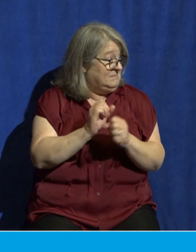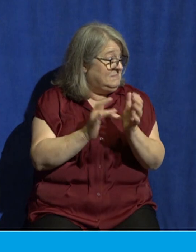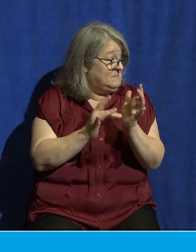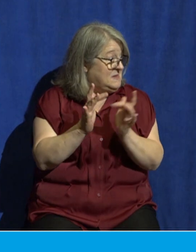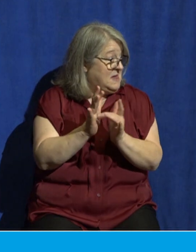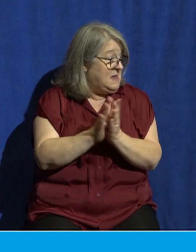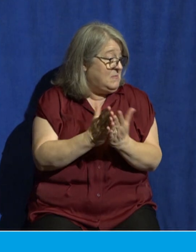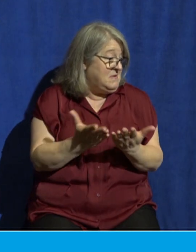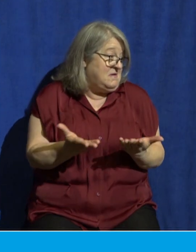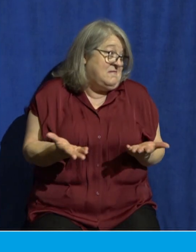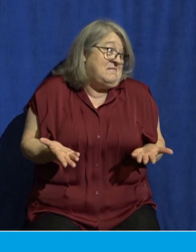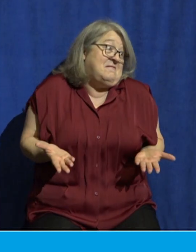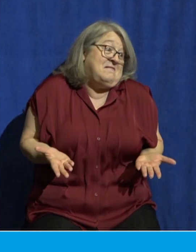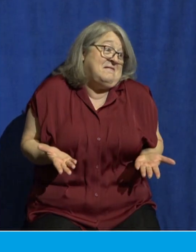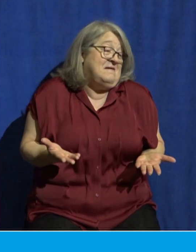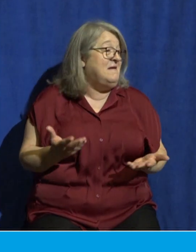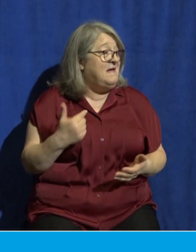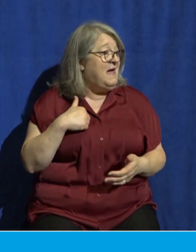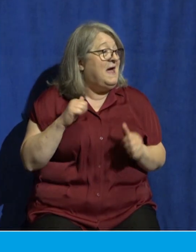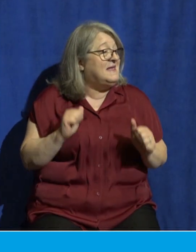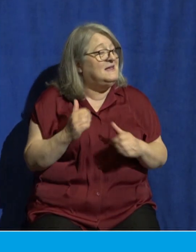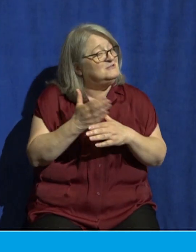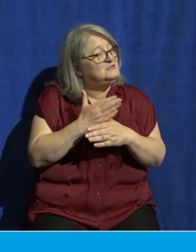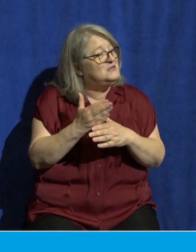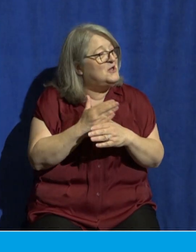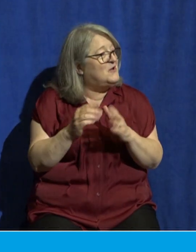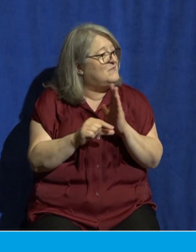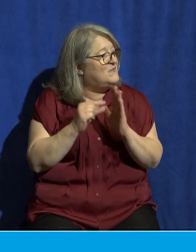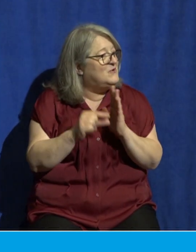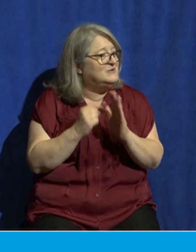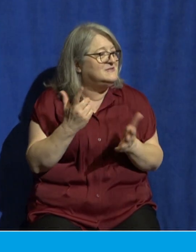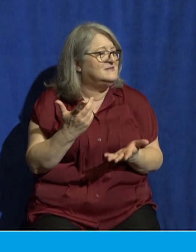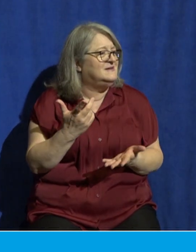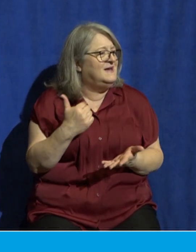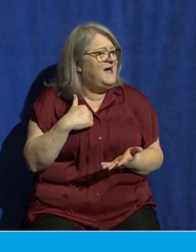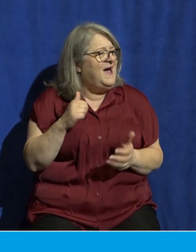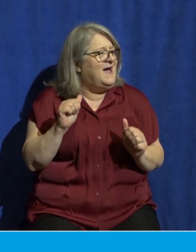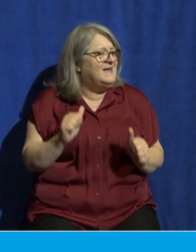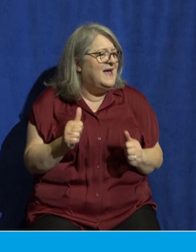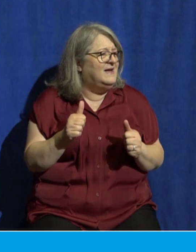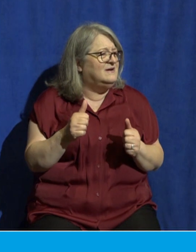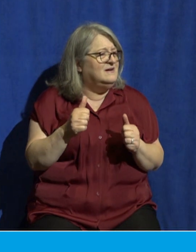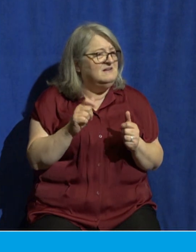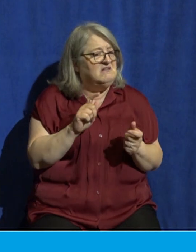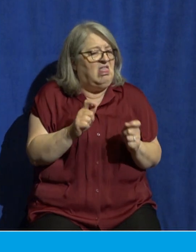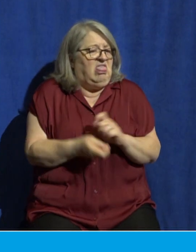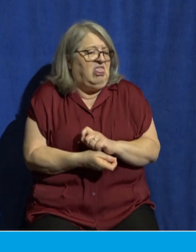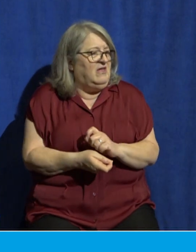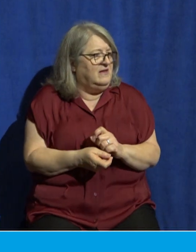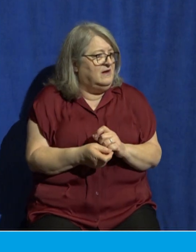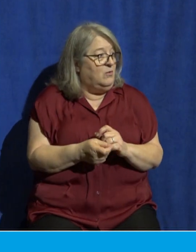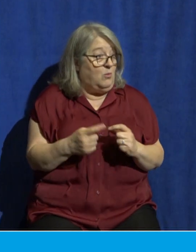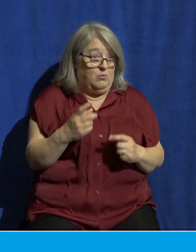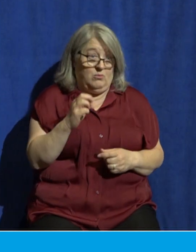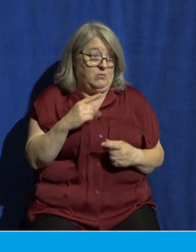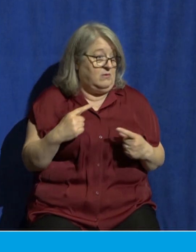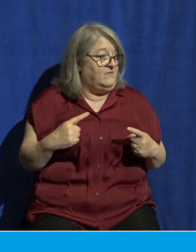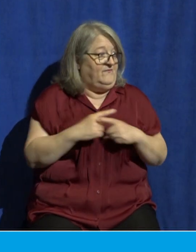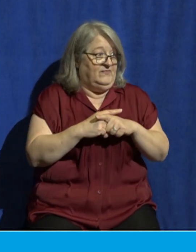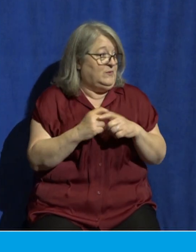I can cherry pick verses. I can leave out important context. I can distort or even contradict the clear teaching